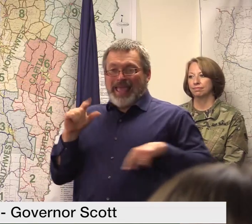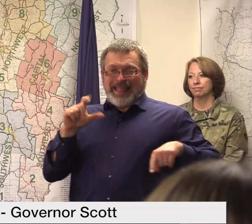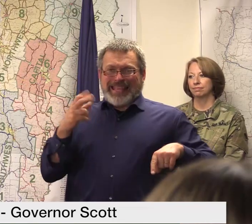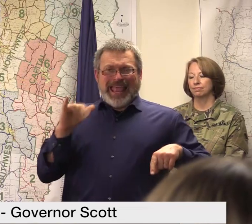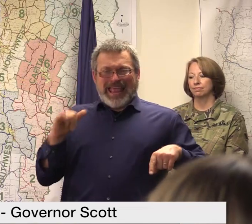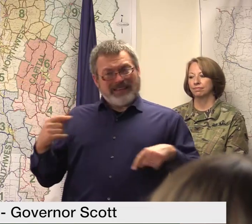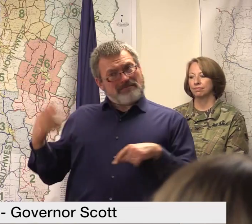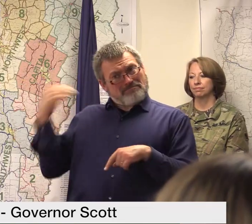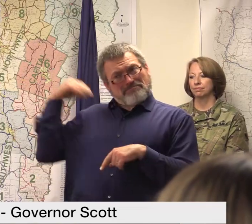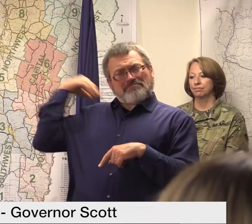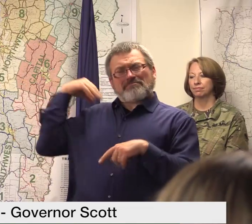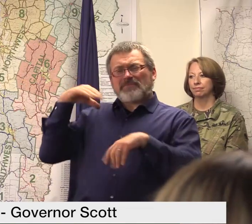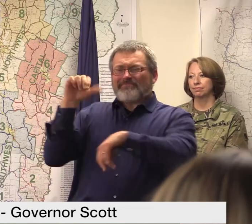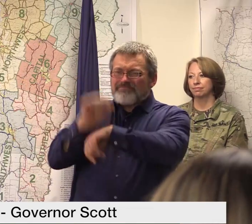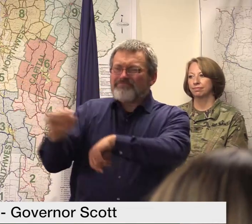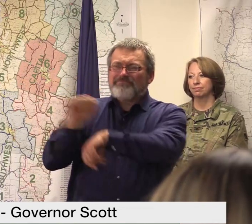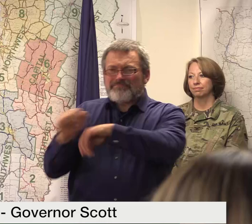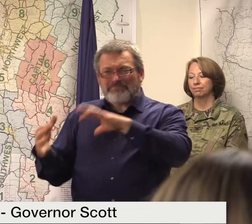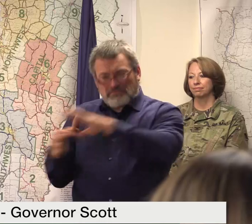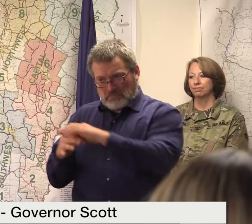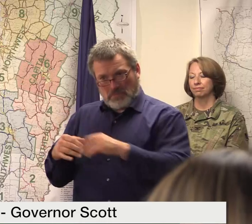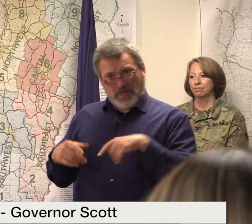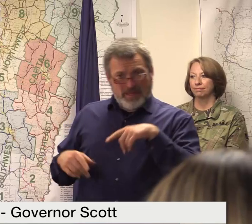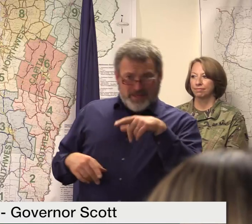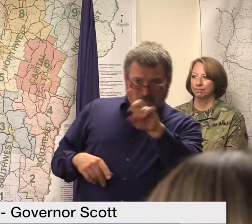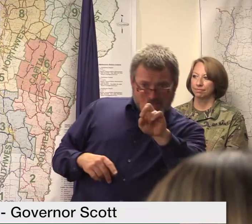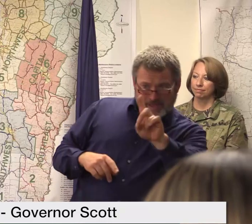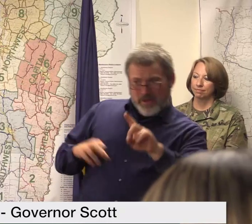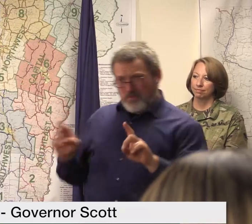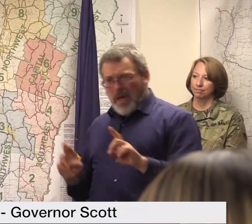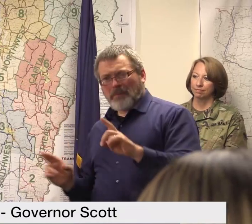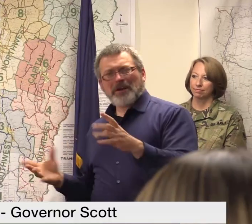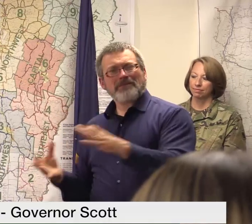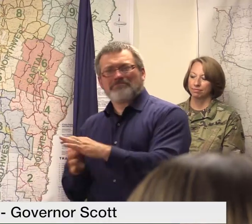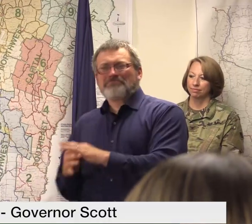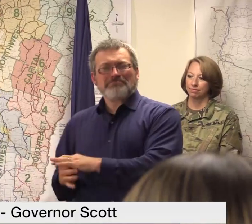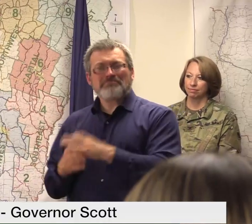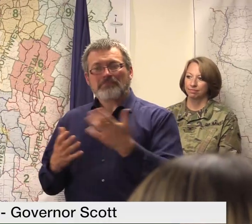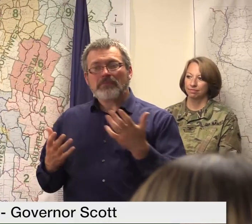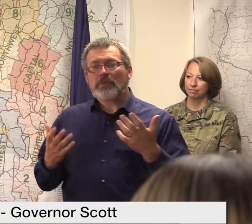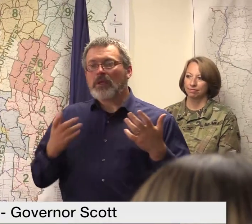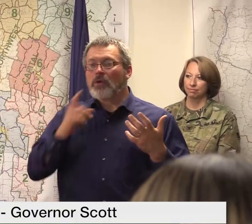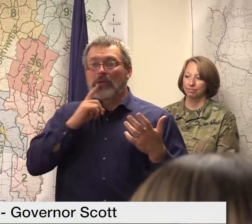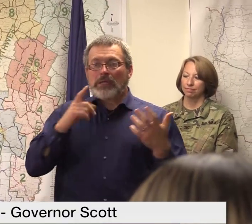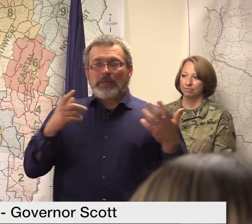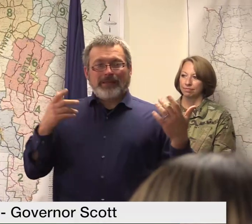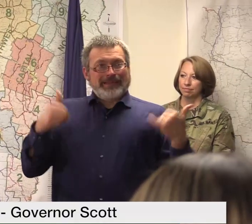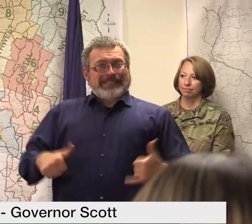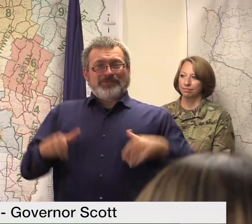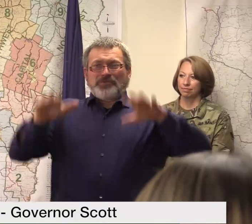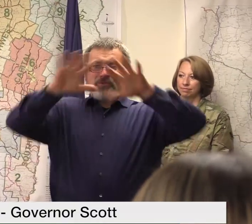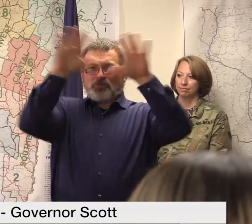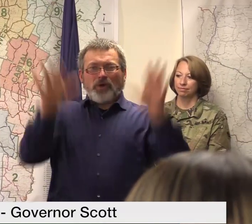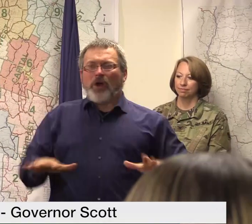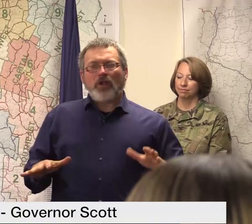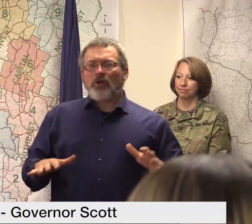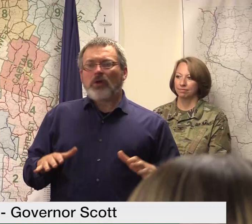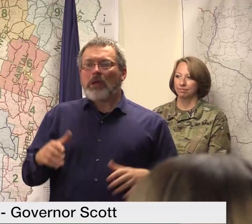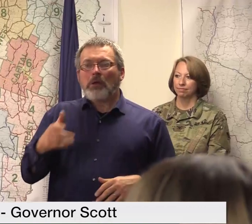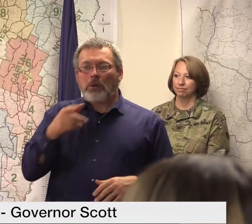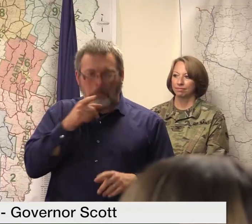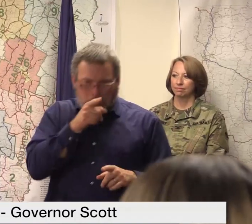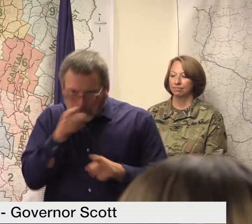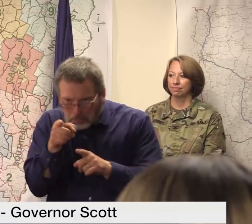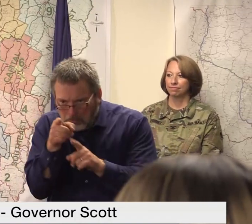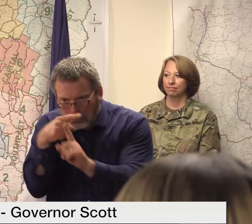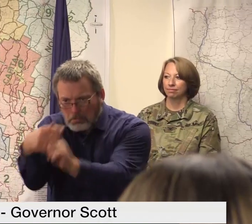one another out with the realization that again these storms don't just go to a red state or a blue state